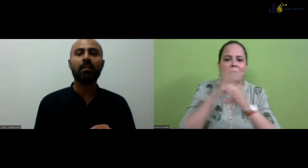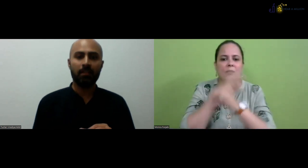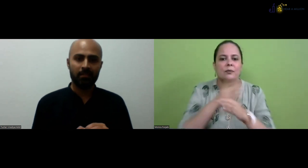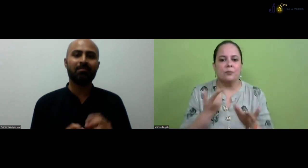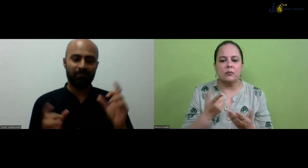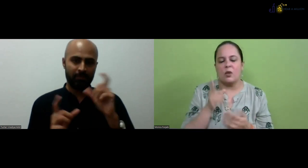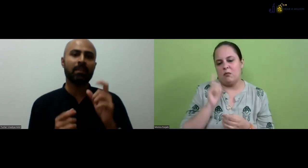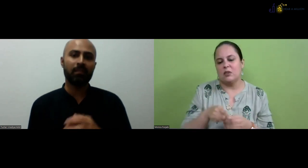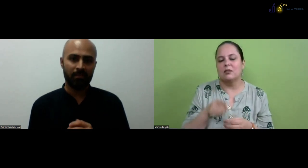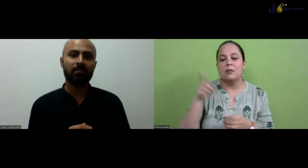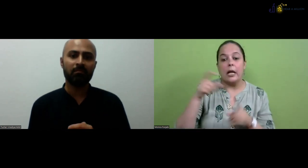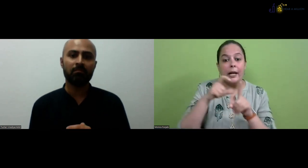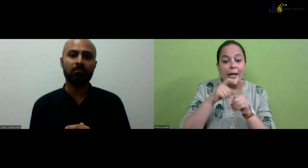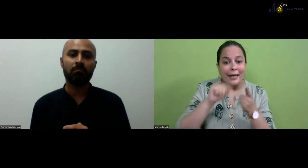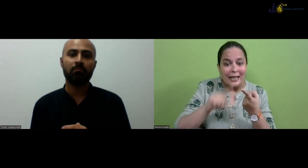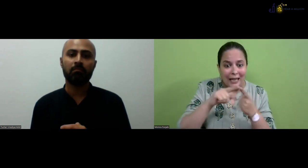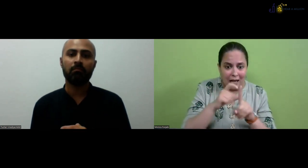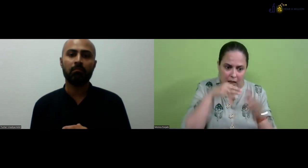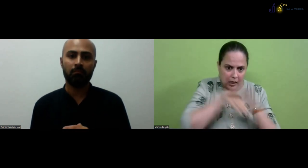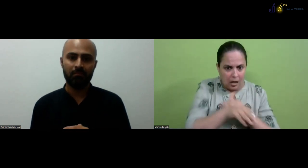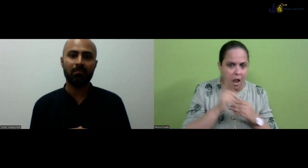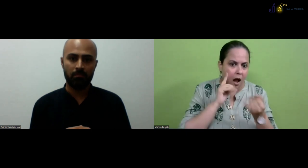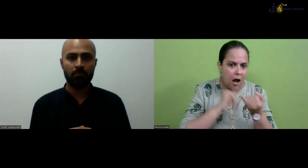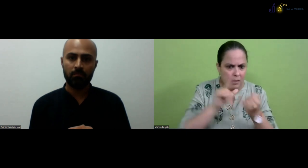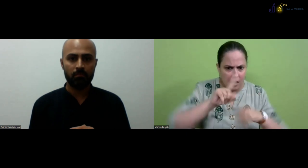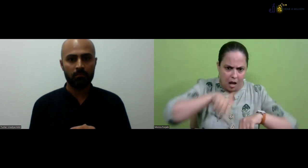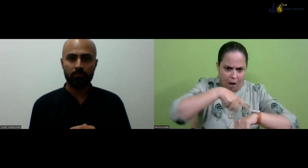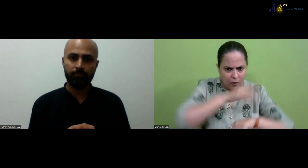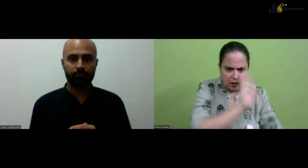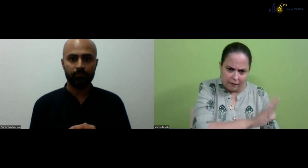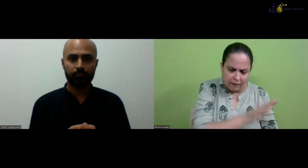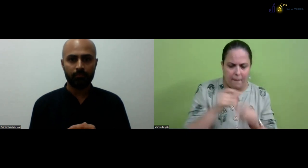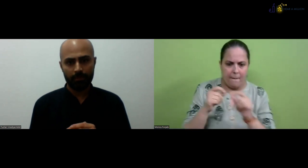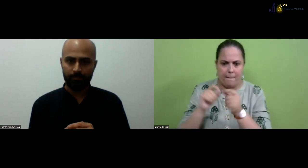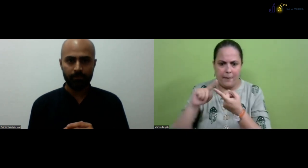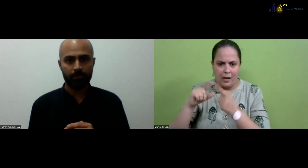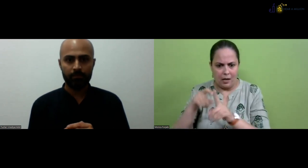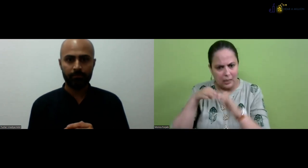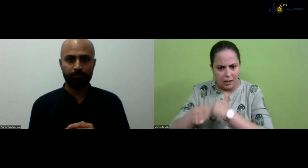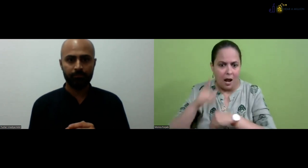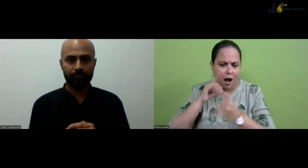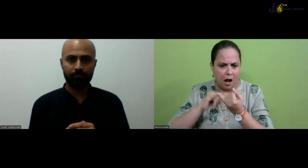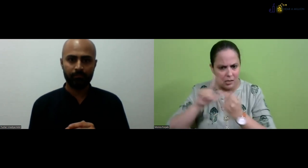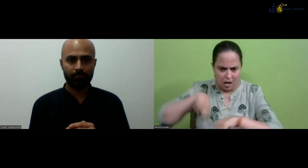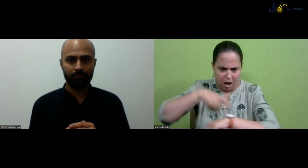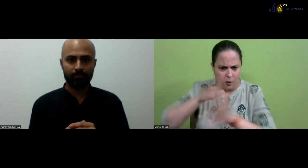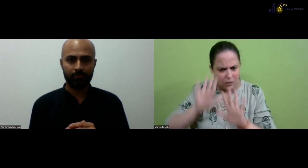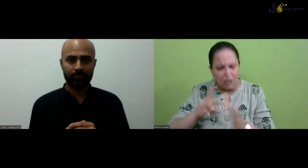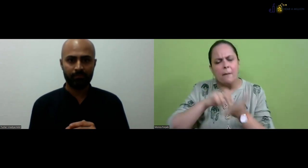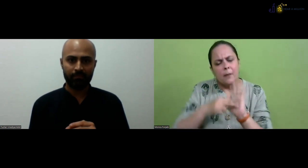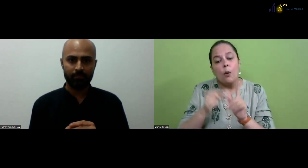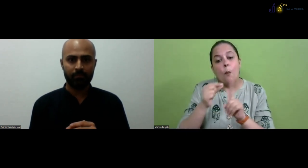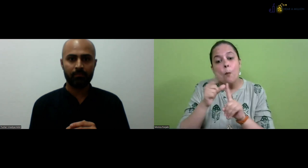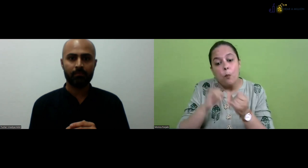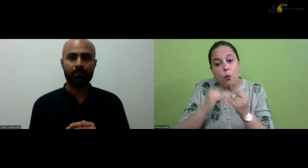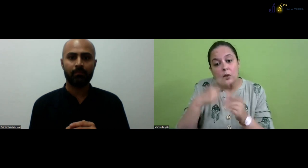whether they can survive in their life, that would be difficult. So learning ISL in D-Ed and in B